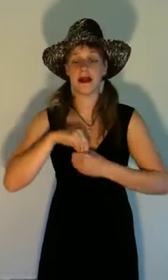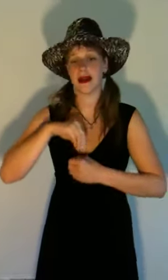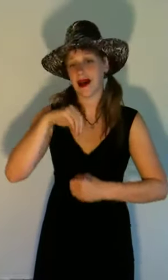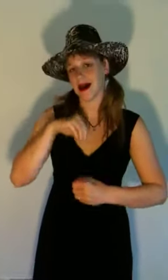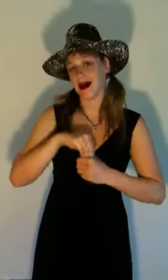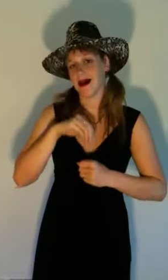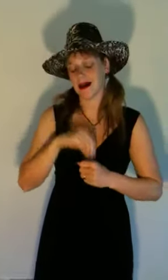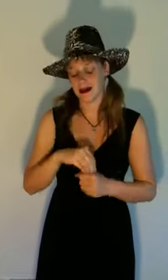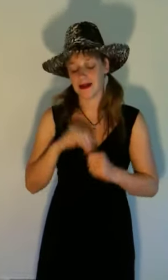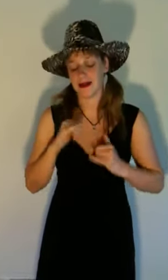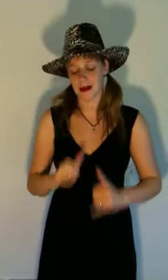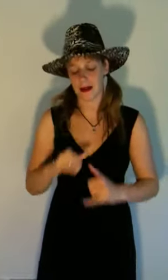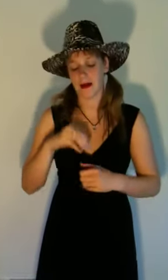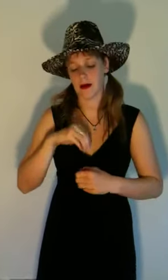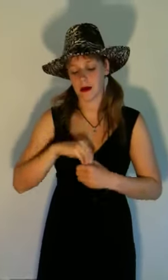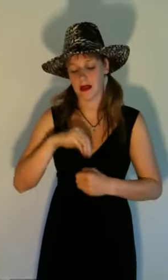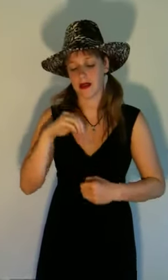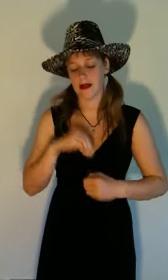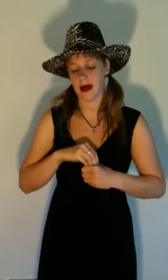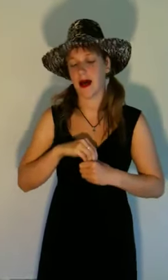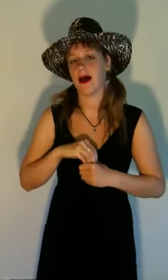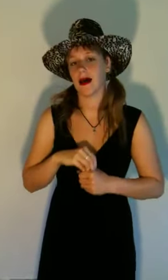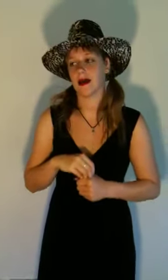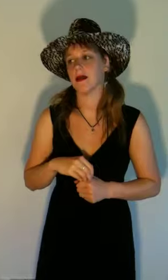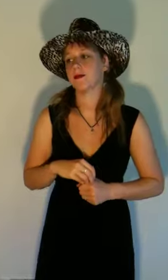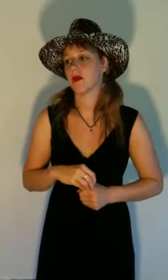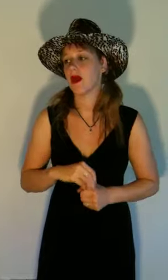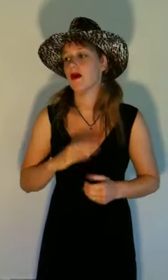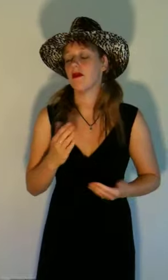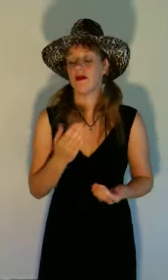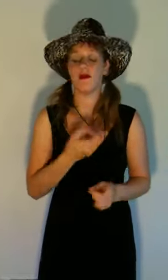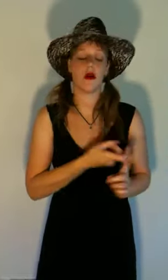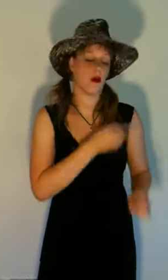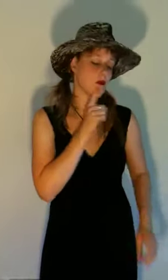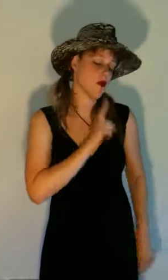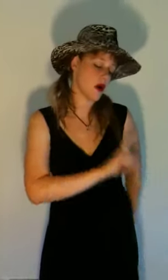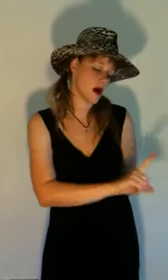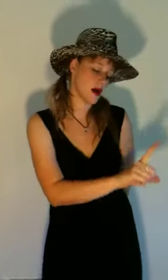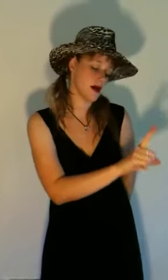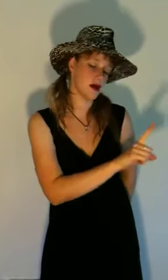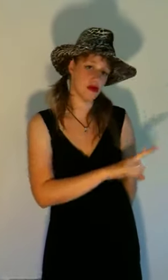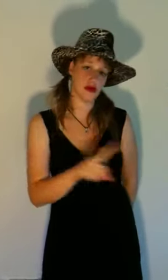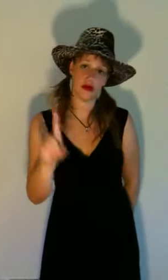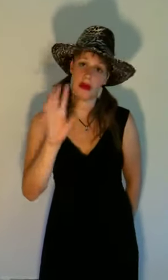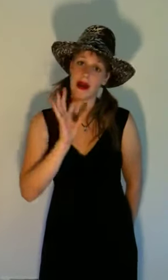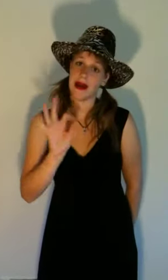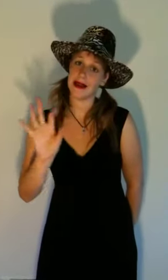The same inside From one to ninety-nine